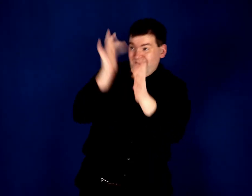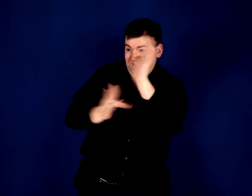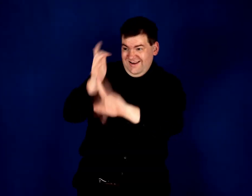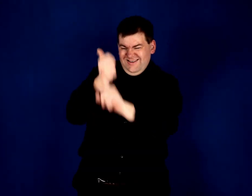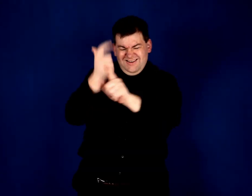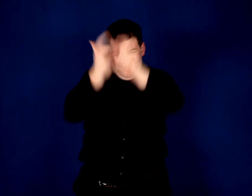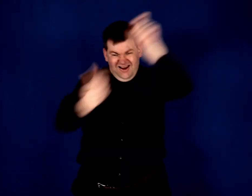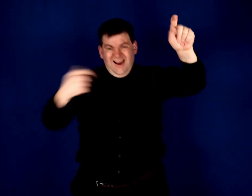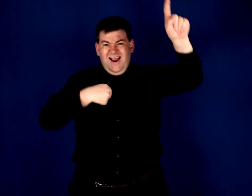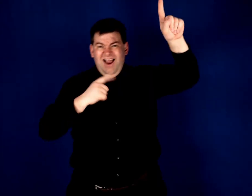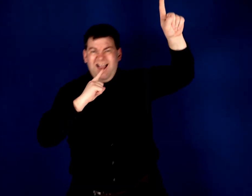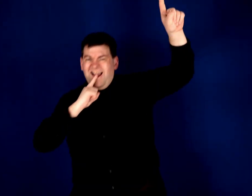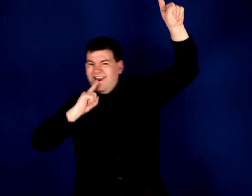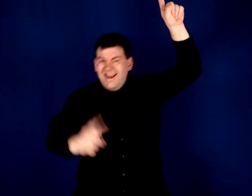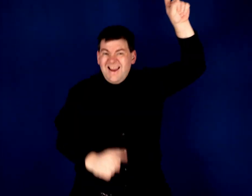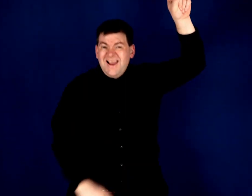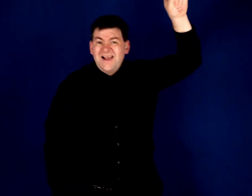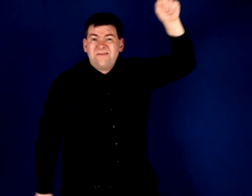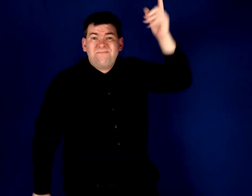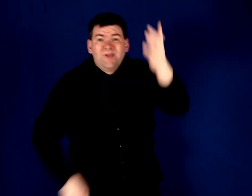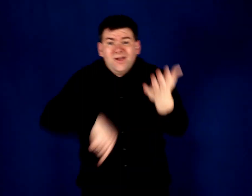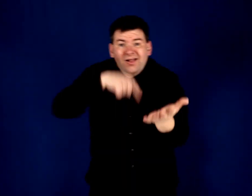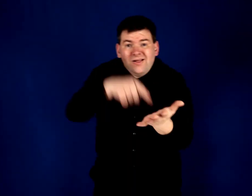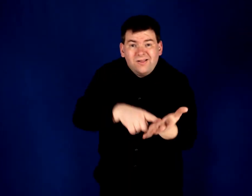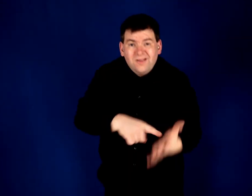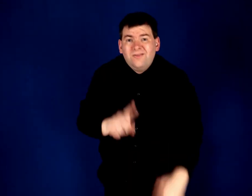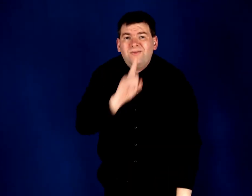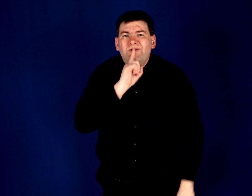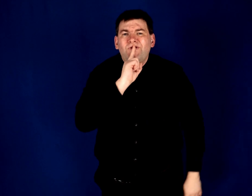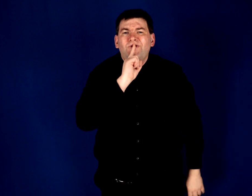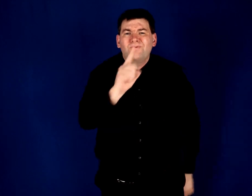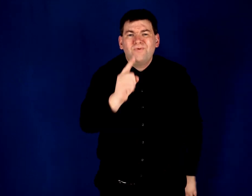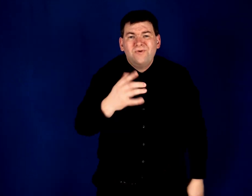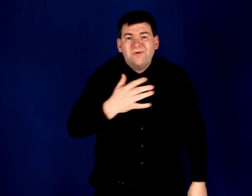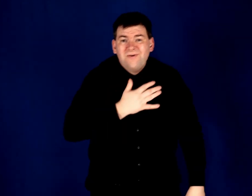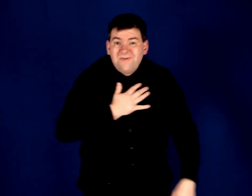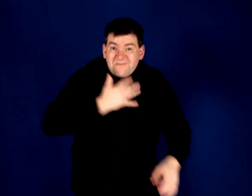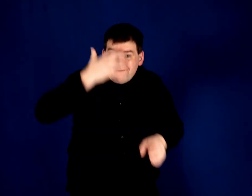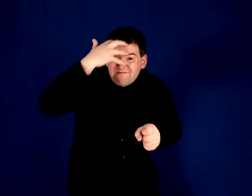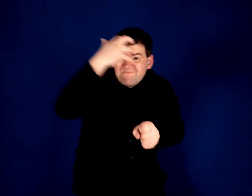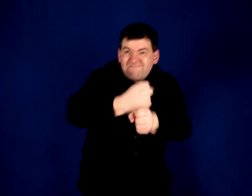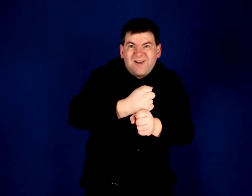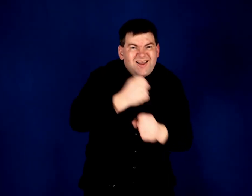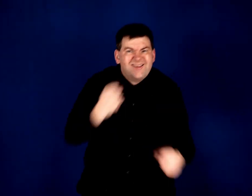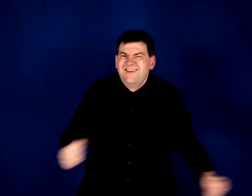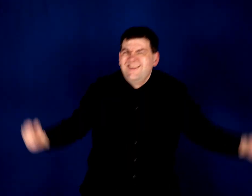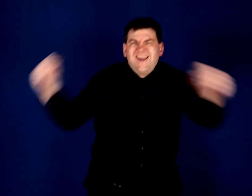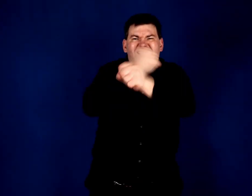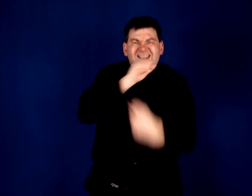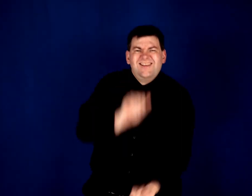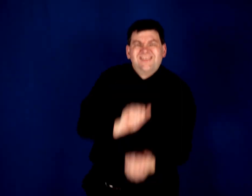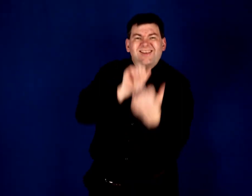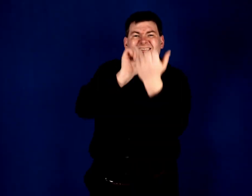great I Am All this truth my faith's gonna stand